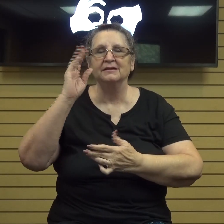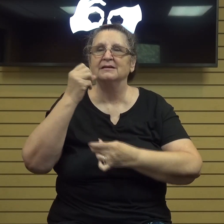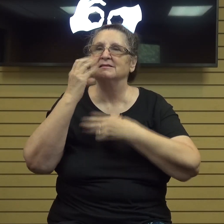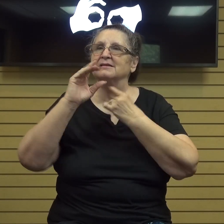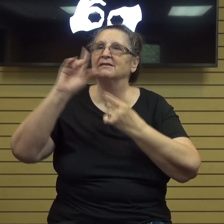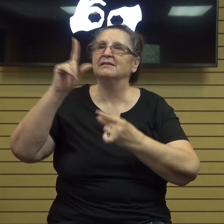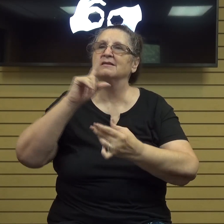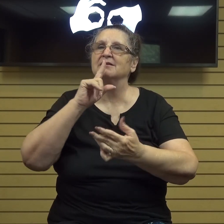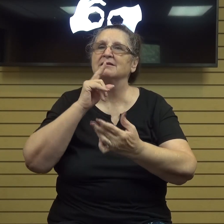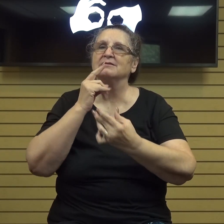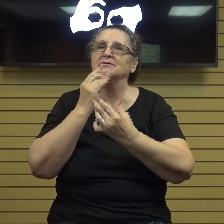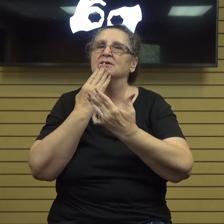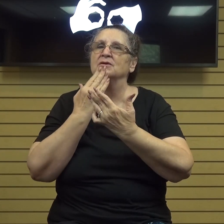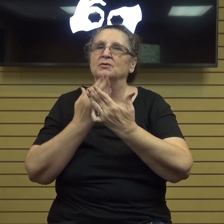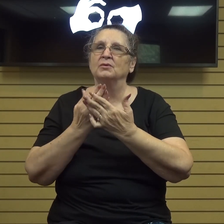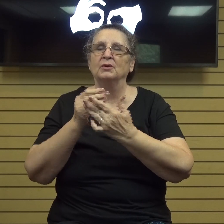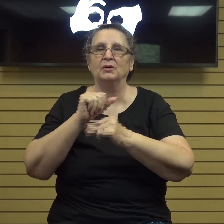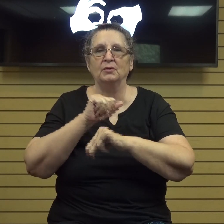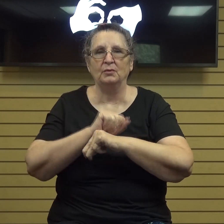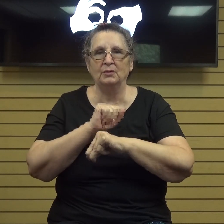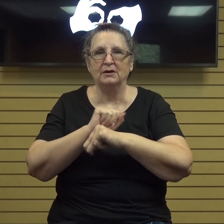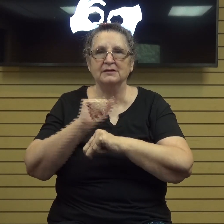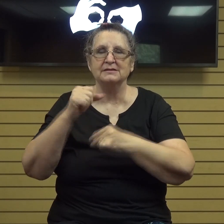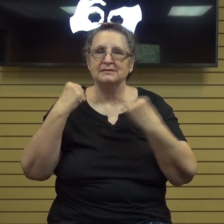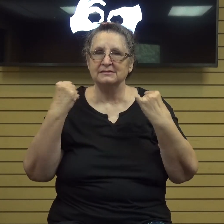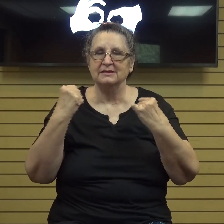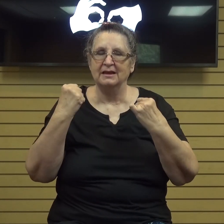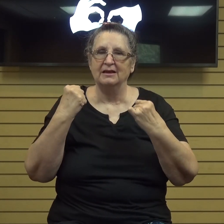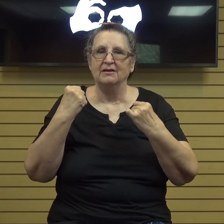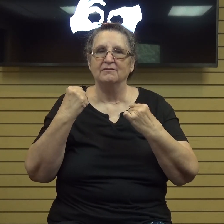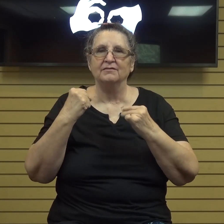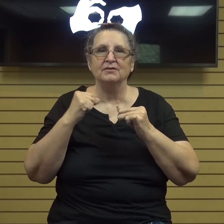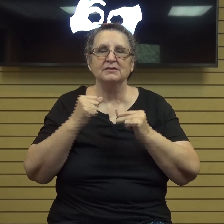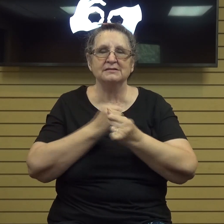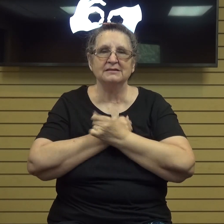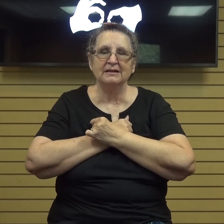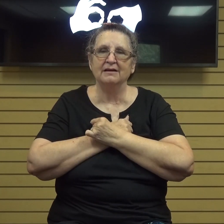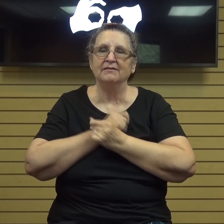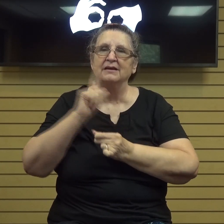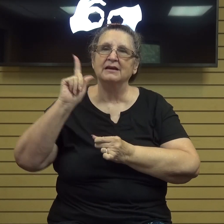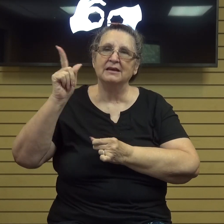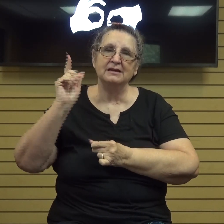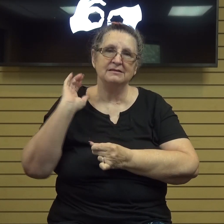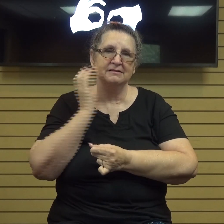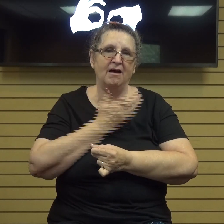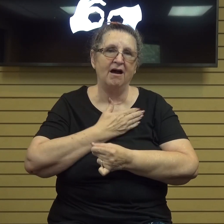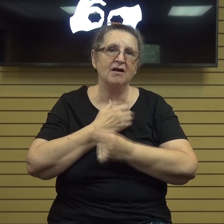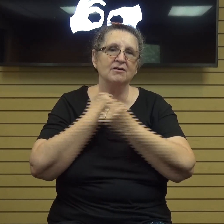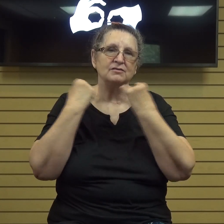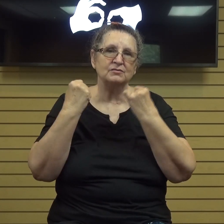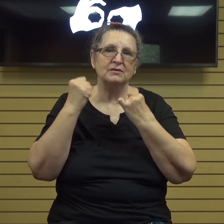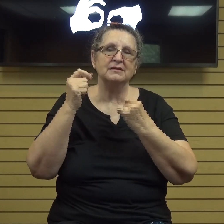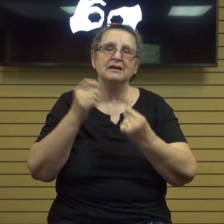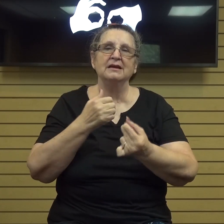us of his strength um he's our strength he's our fortress and he loves us best right um